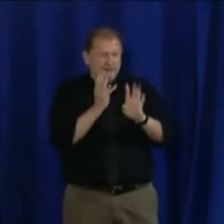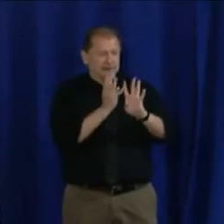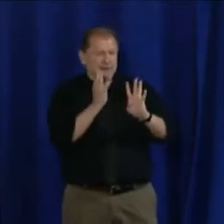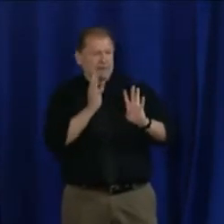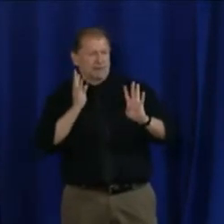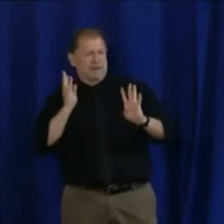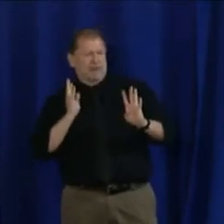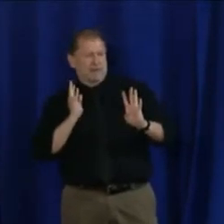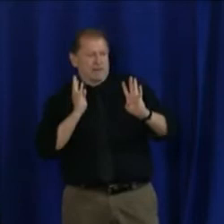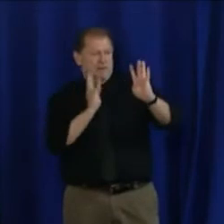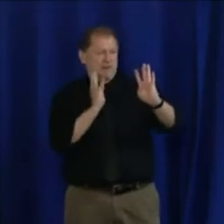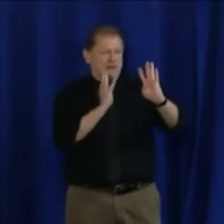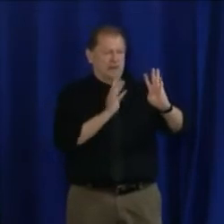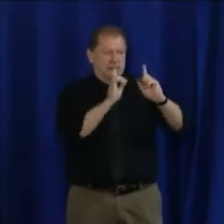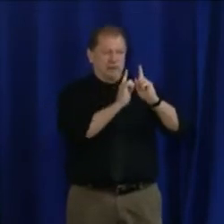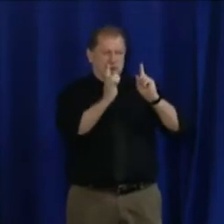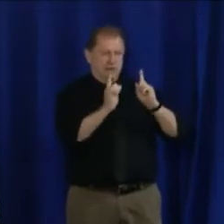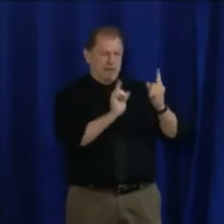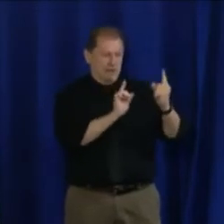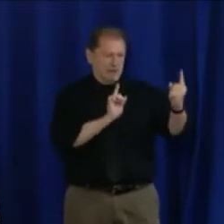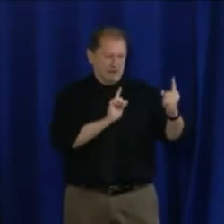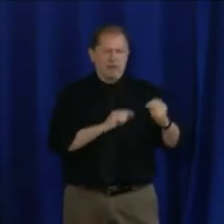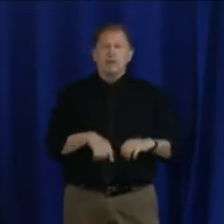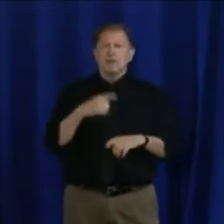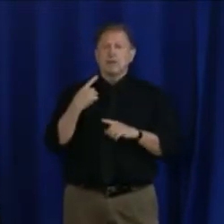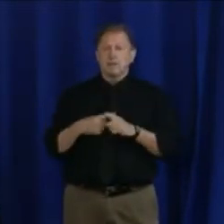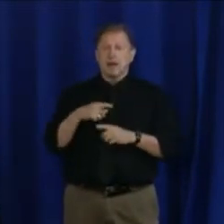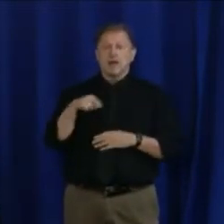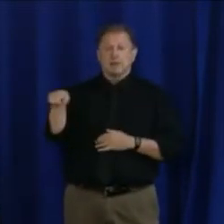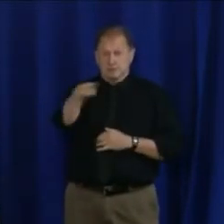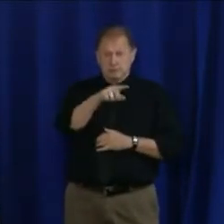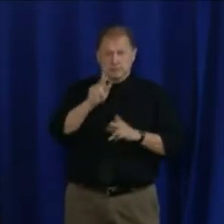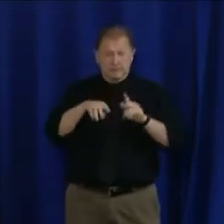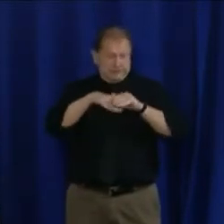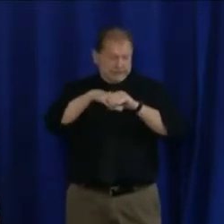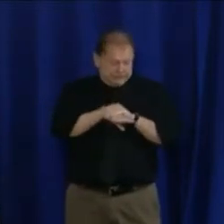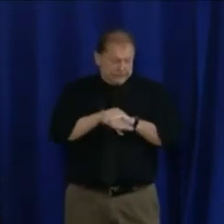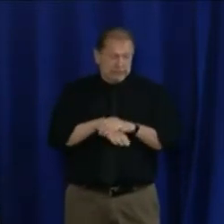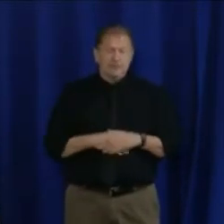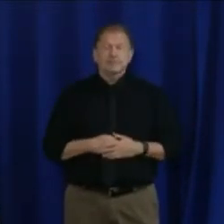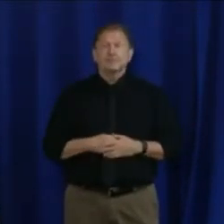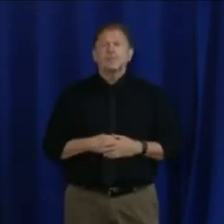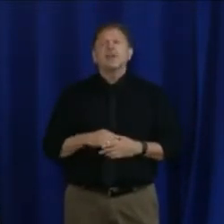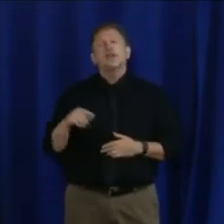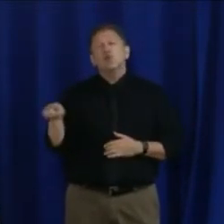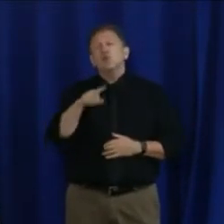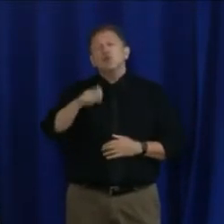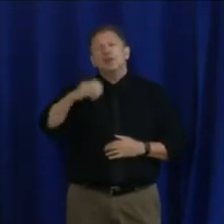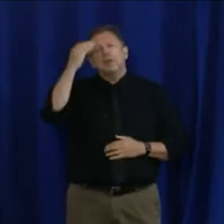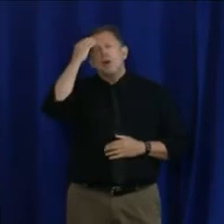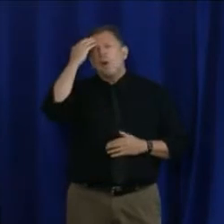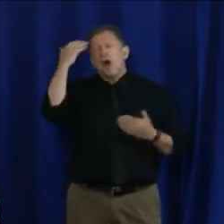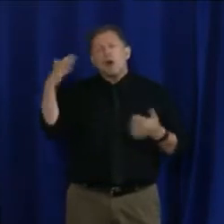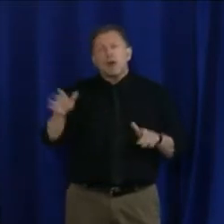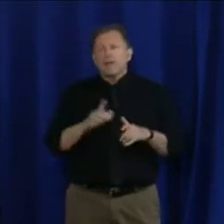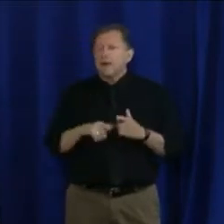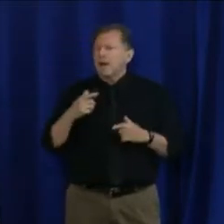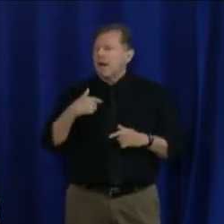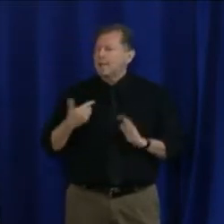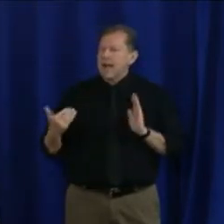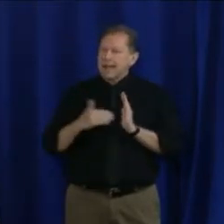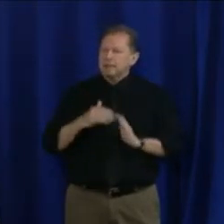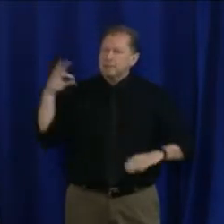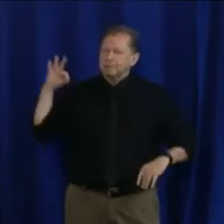safe. This should go without saying, but I'm going to say it anyway. This vicious disease has already taken